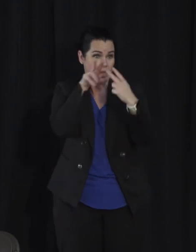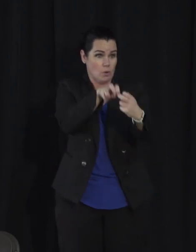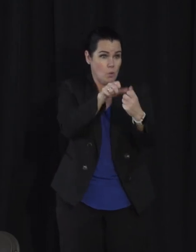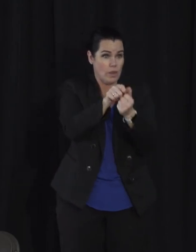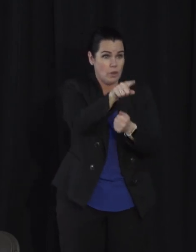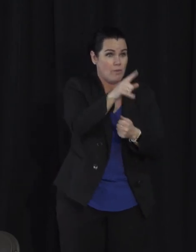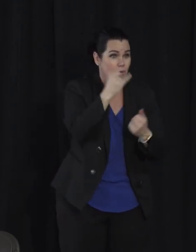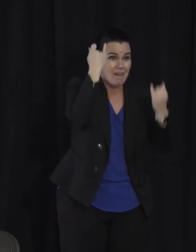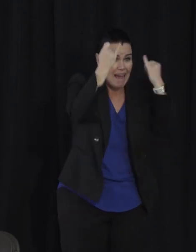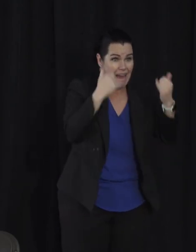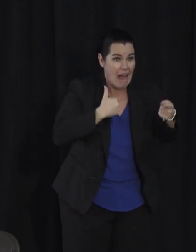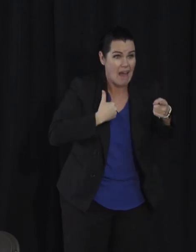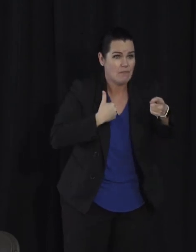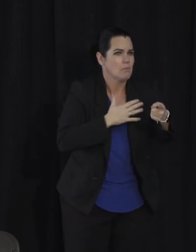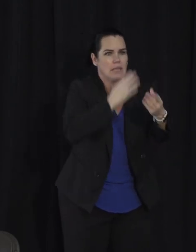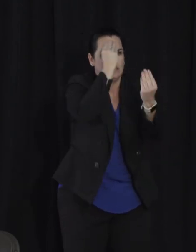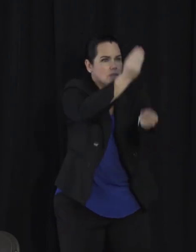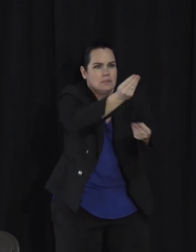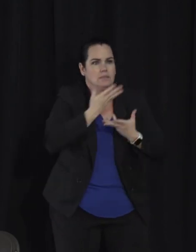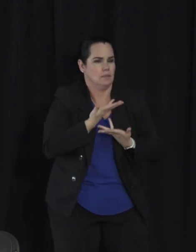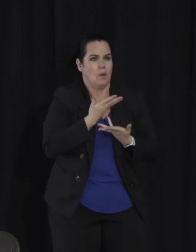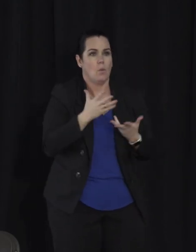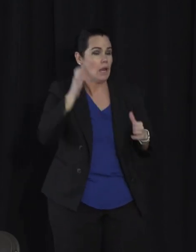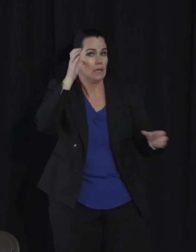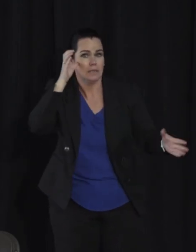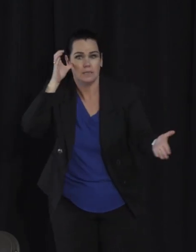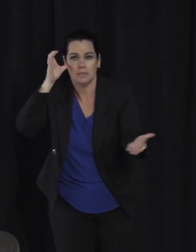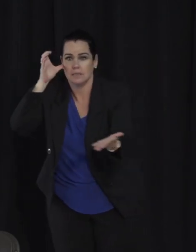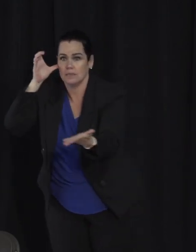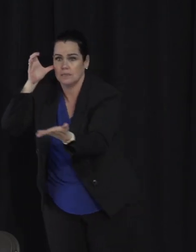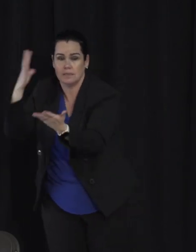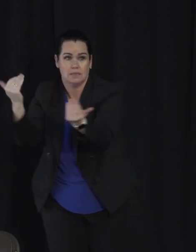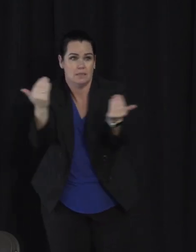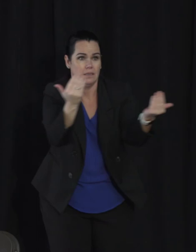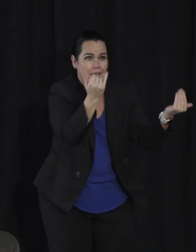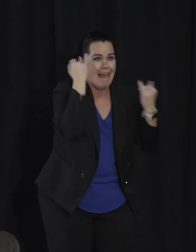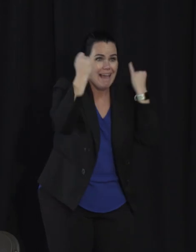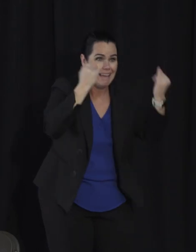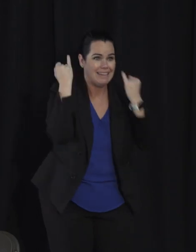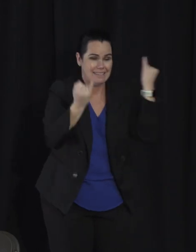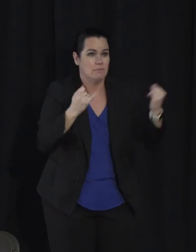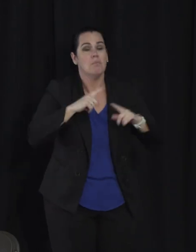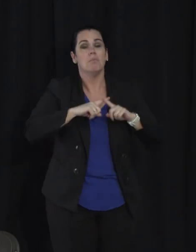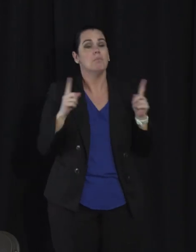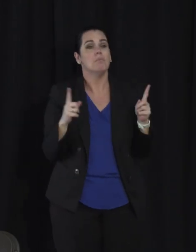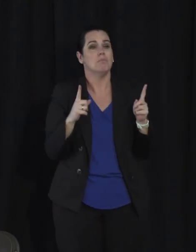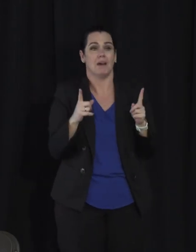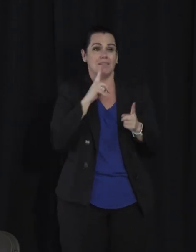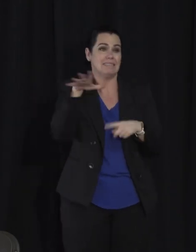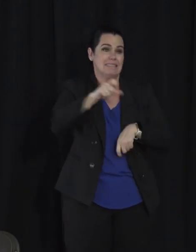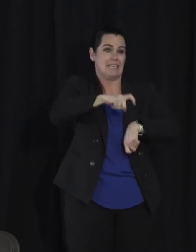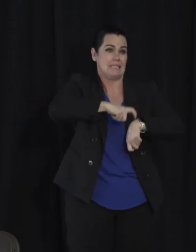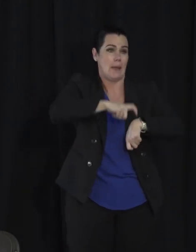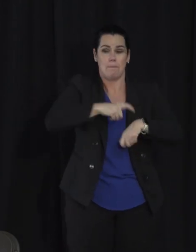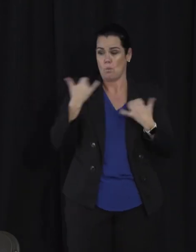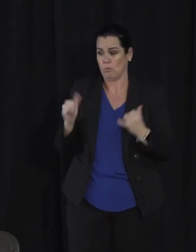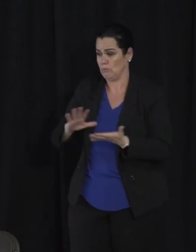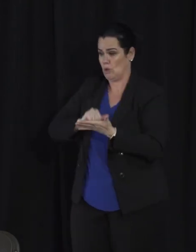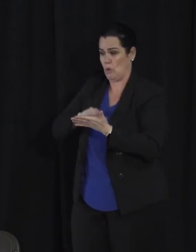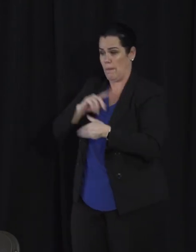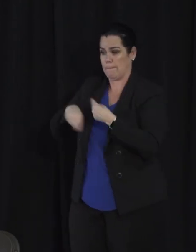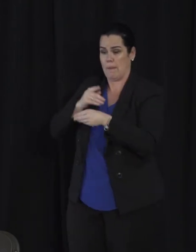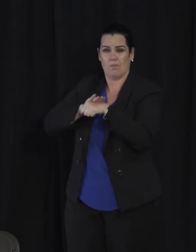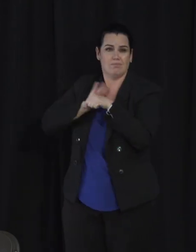you have ideas, we definitely want to hear from people. But it's going to take some time. We're still learning about COVID-19.